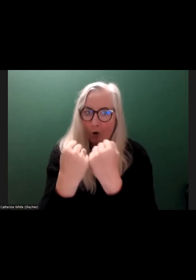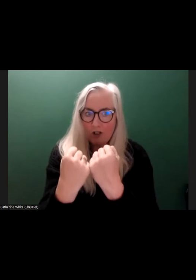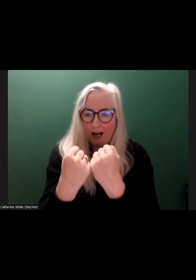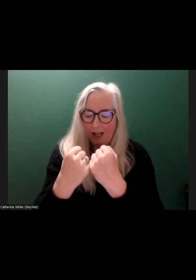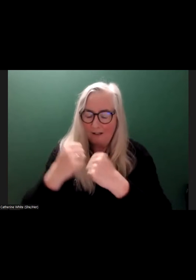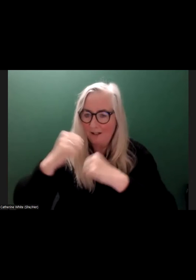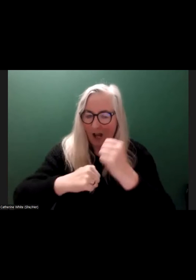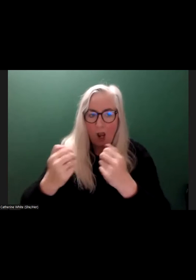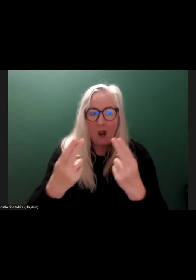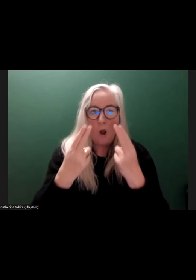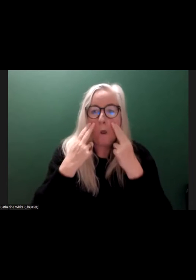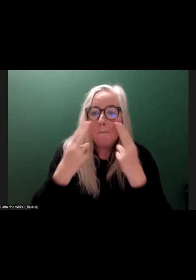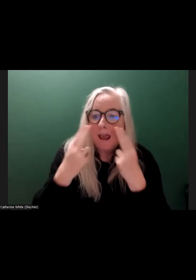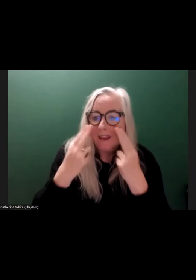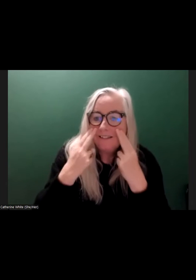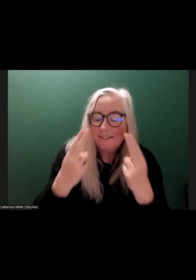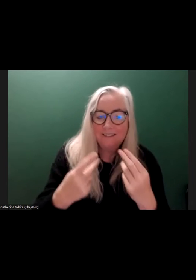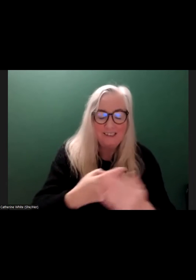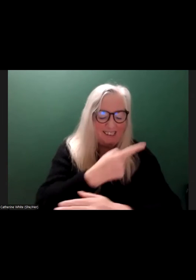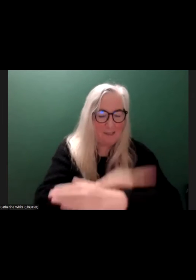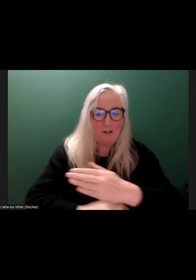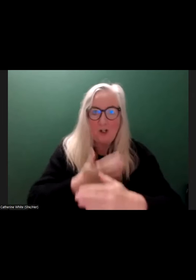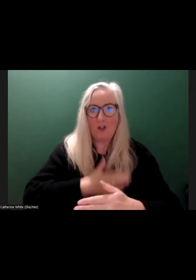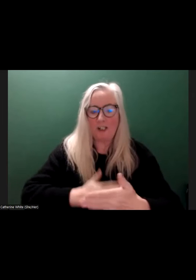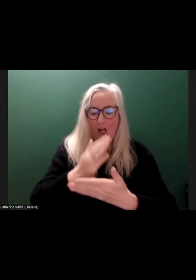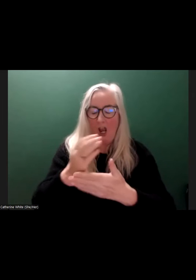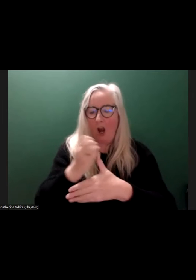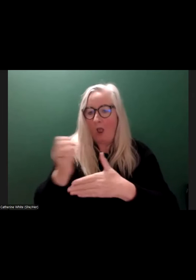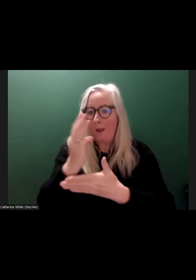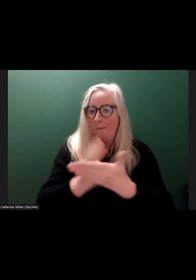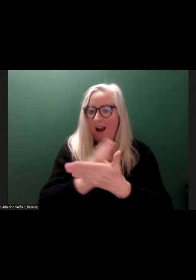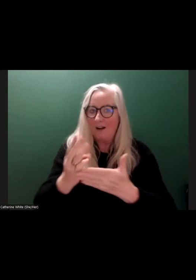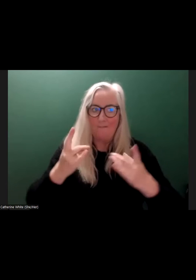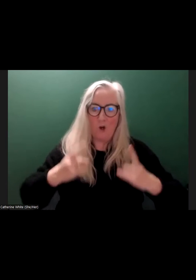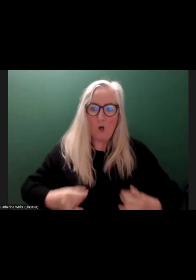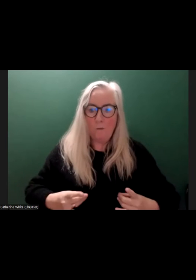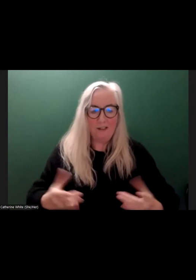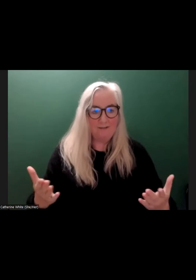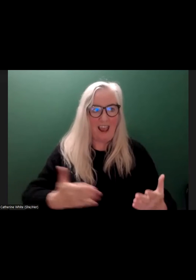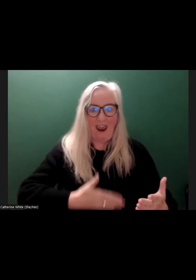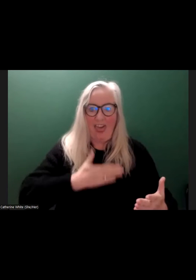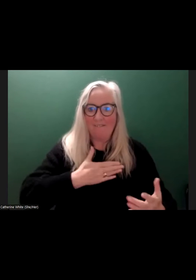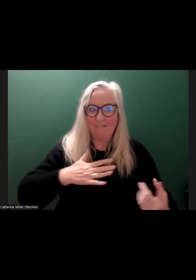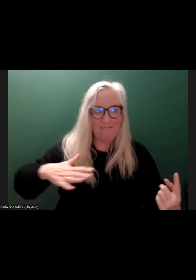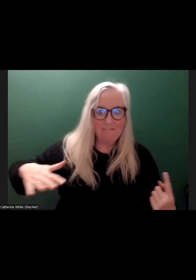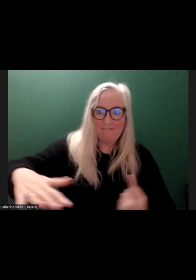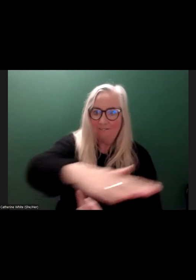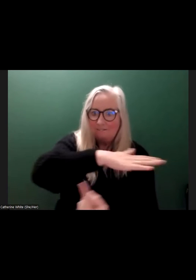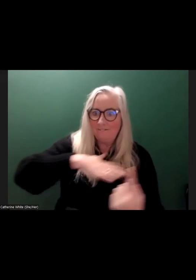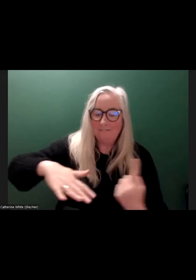Normality is socially constructed. Disability is just another part of the human condition, and the human life force. So,